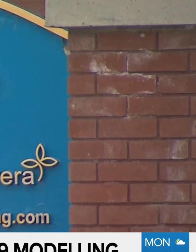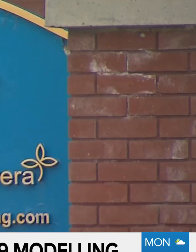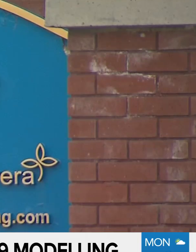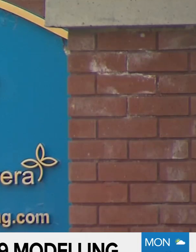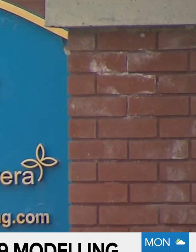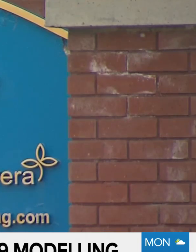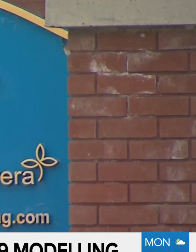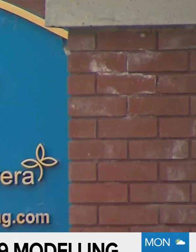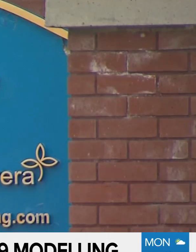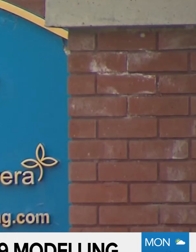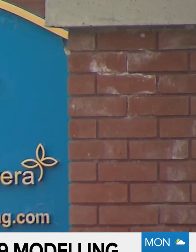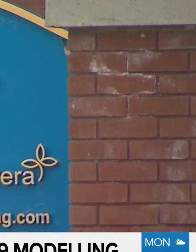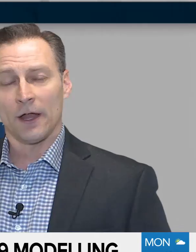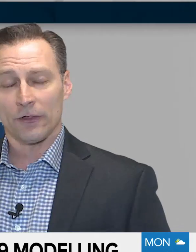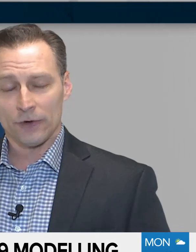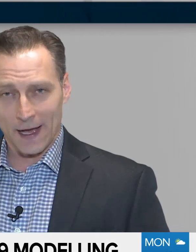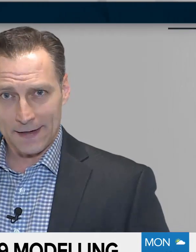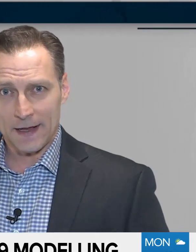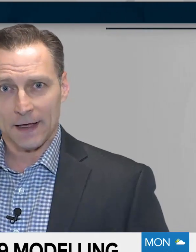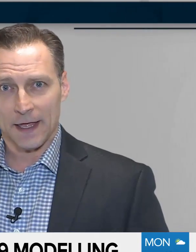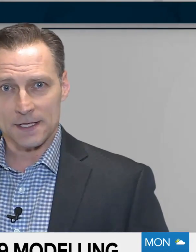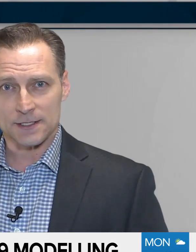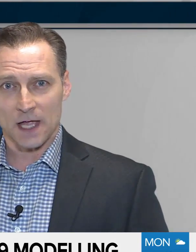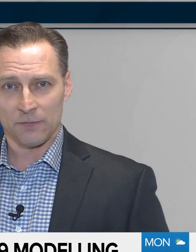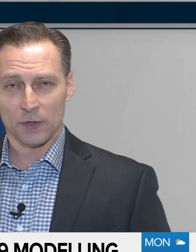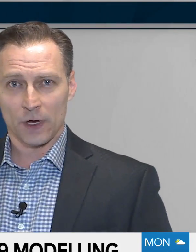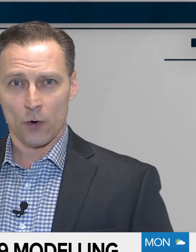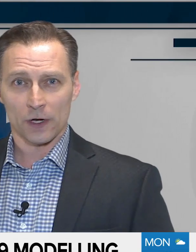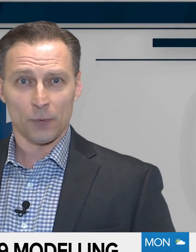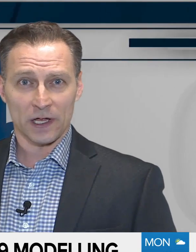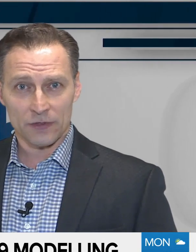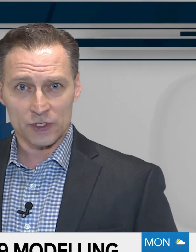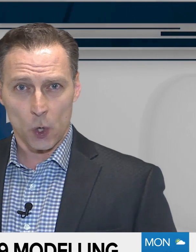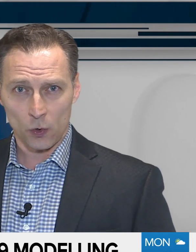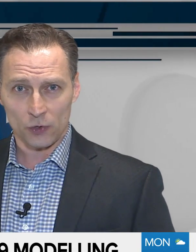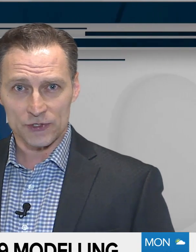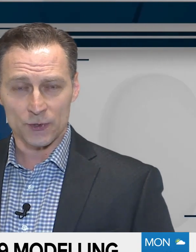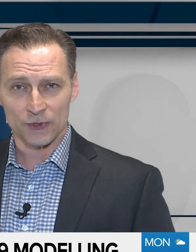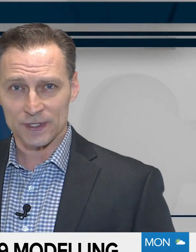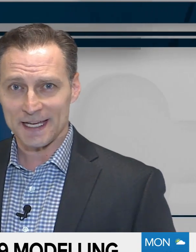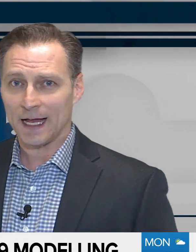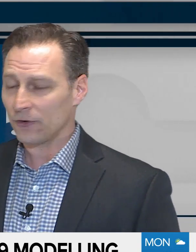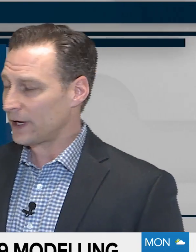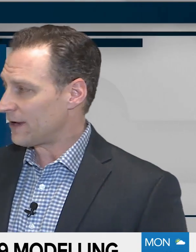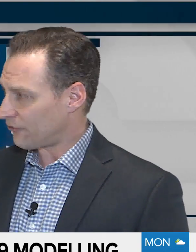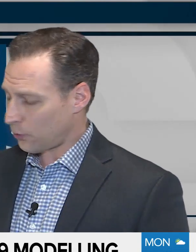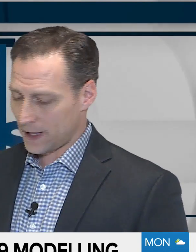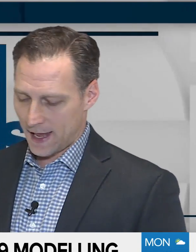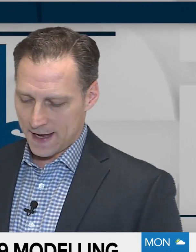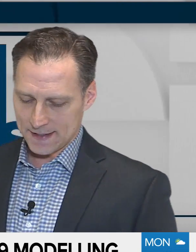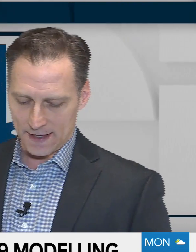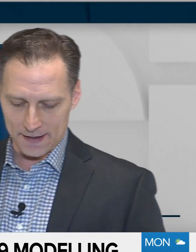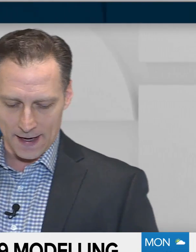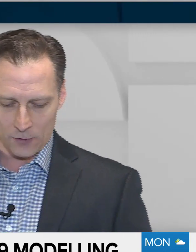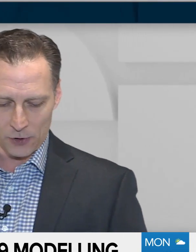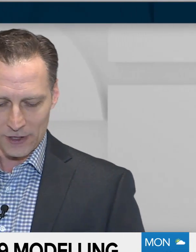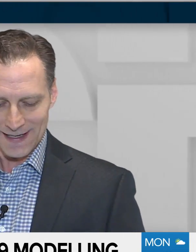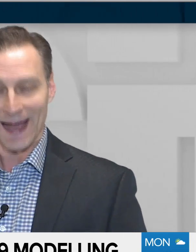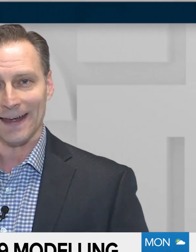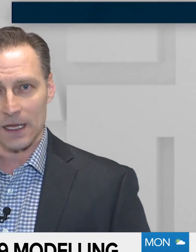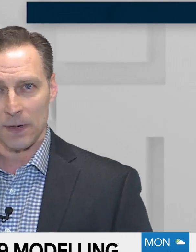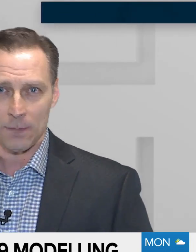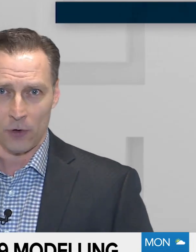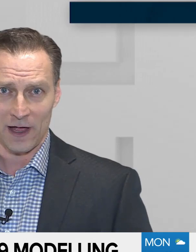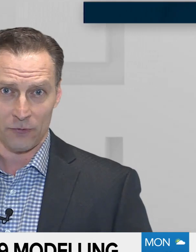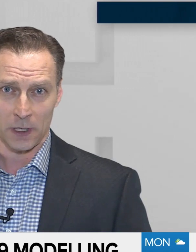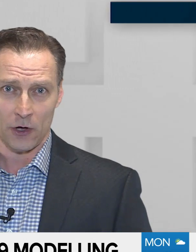inside that facility alone. Another 98 cases have been recorded, bringing the total to 1,348 in Alberta.